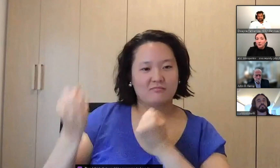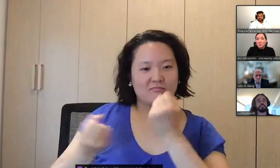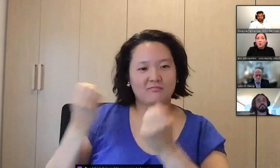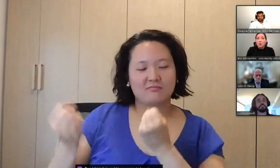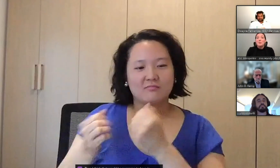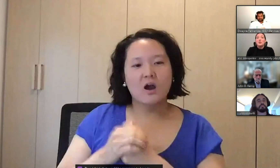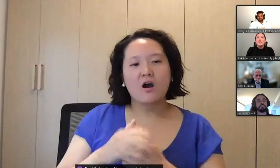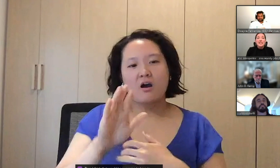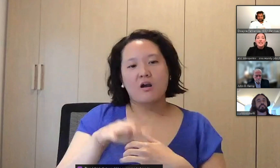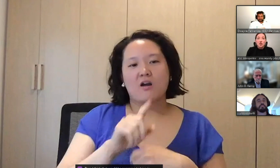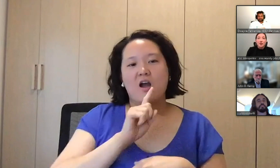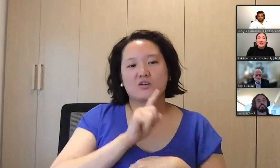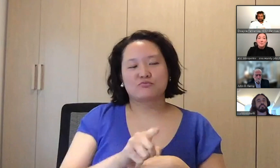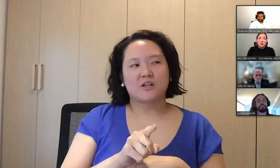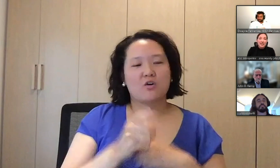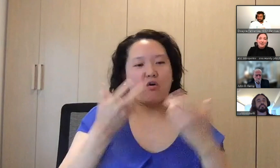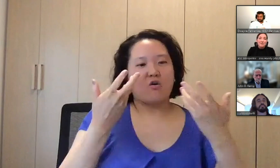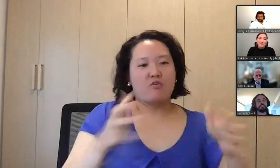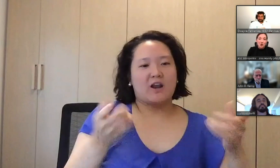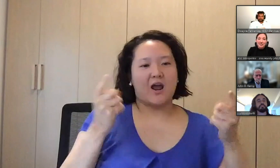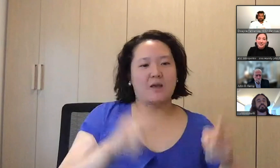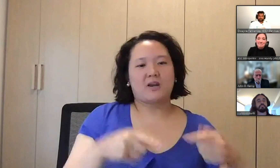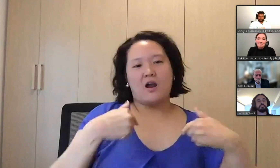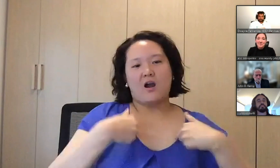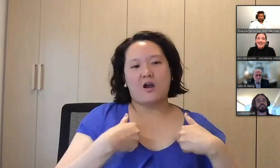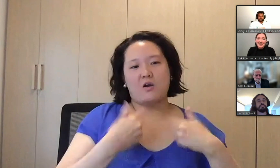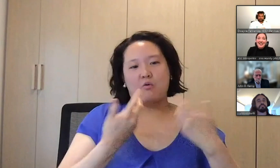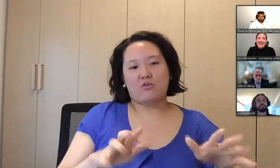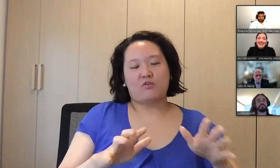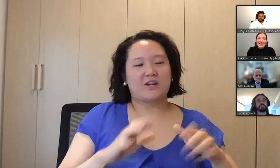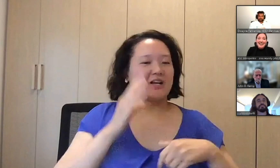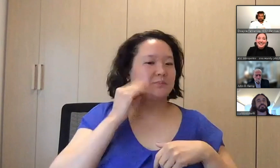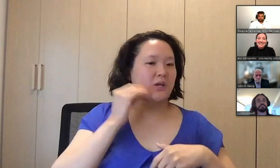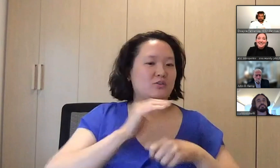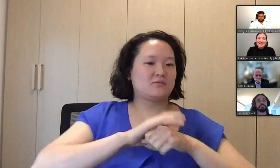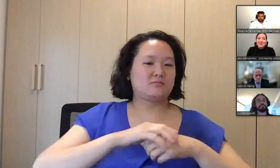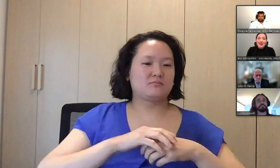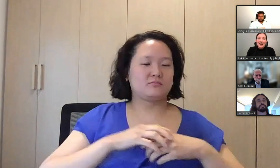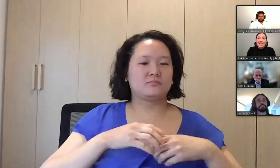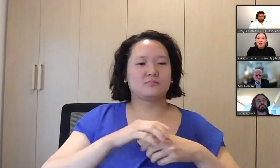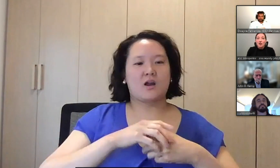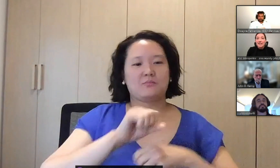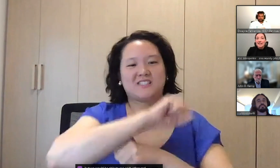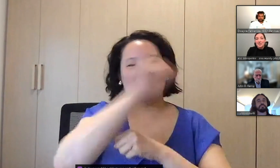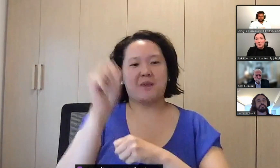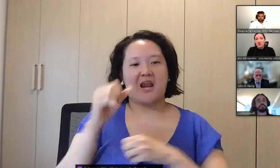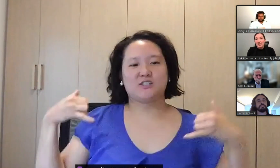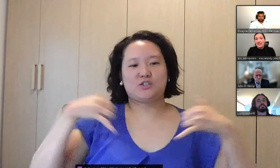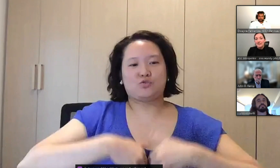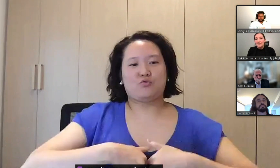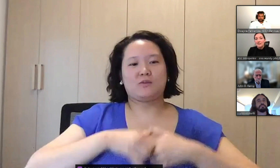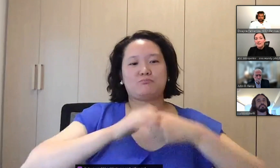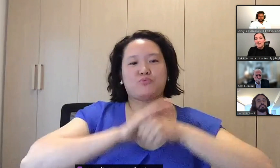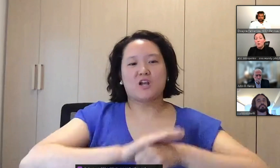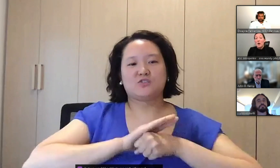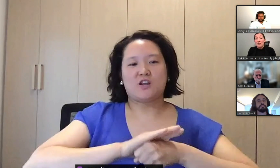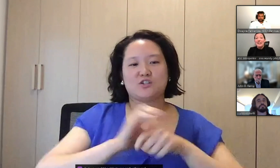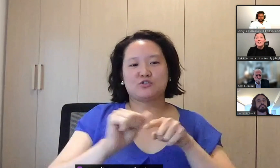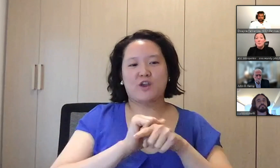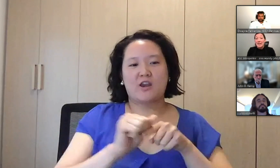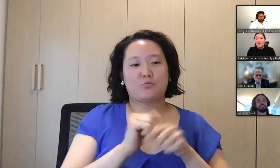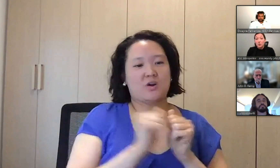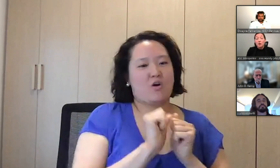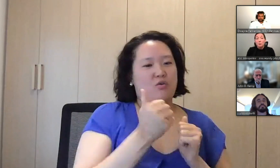sound, but we would be able to see each other and communicate thoroughly. And I had already experienced